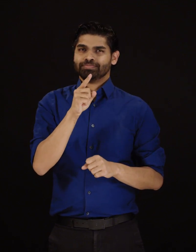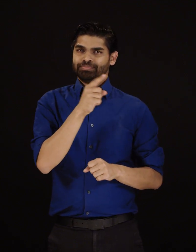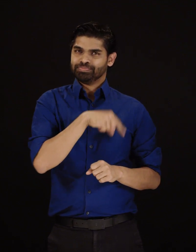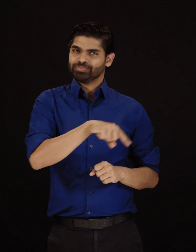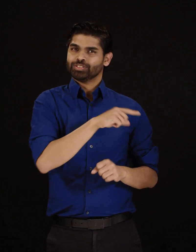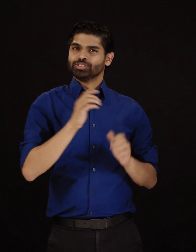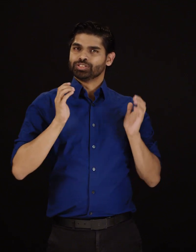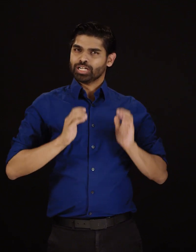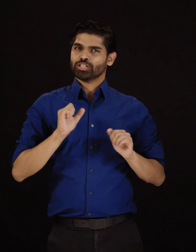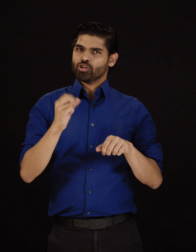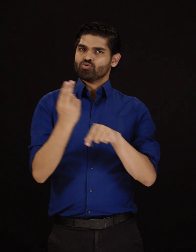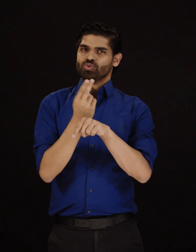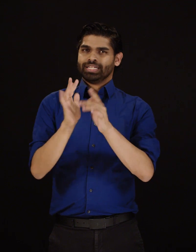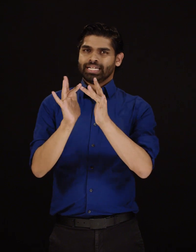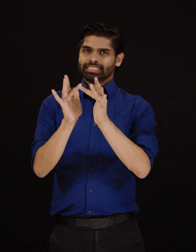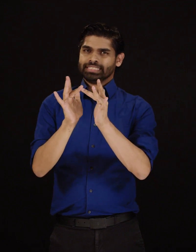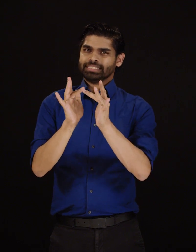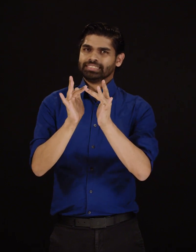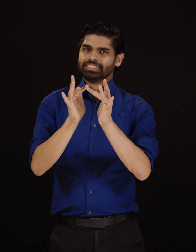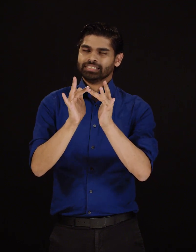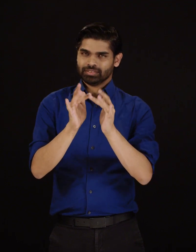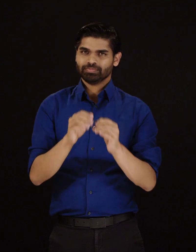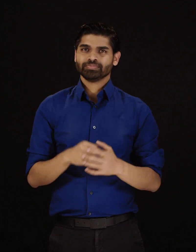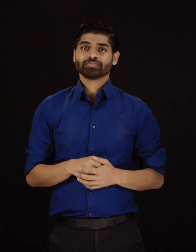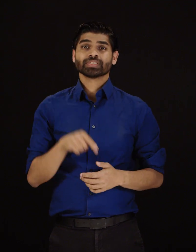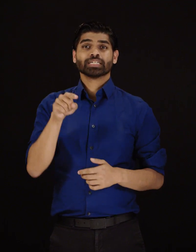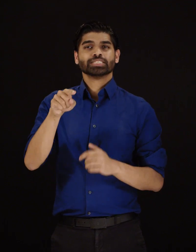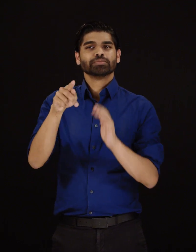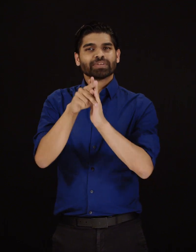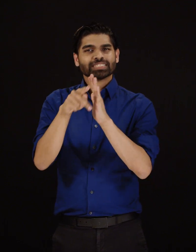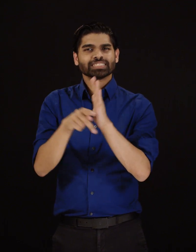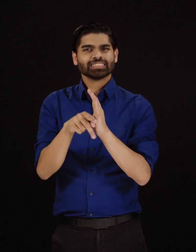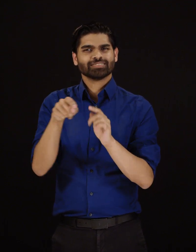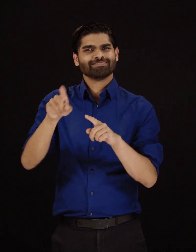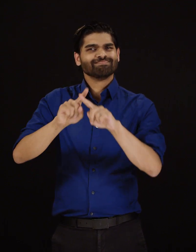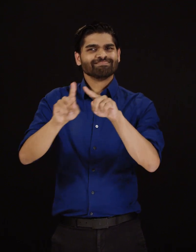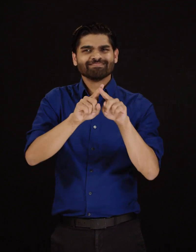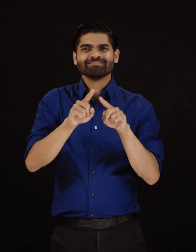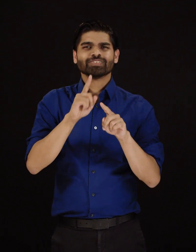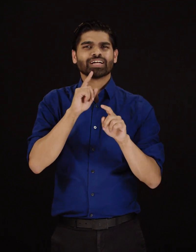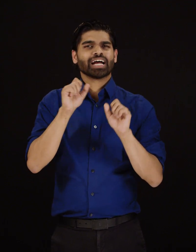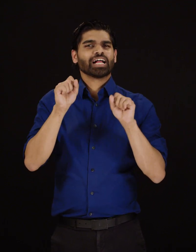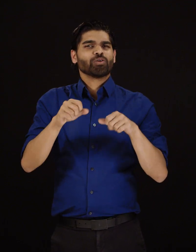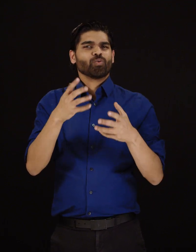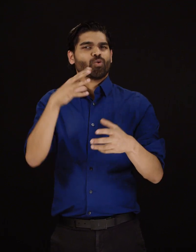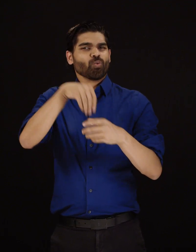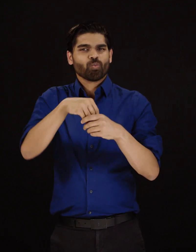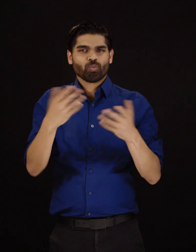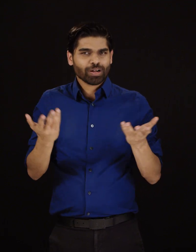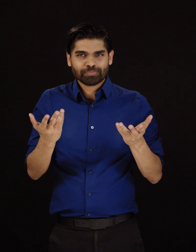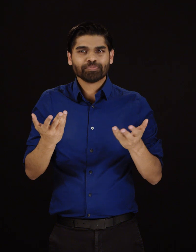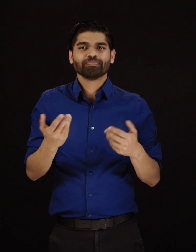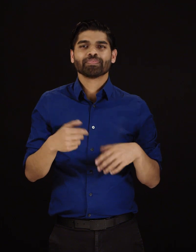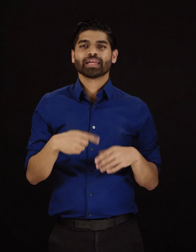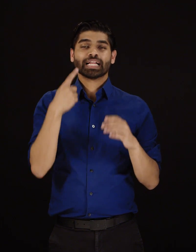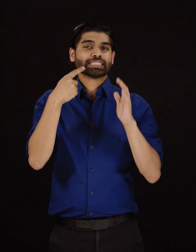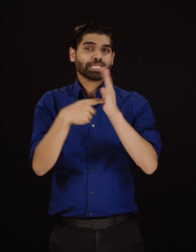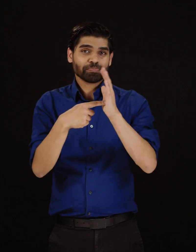These policies can include measures to slow a user's traffic or to prioritize traffic or to detect heavy users in order to limit